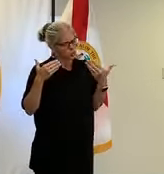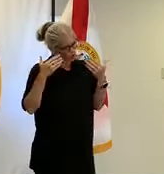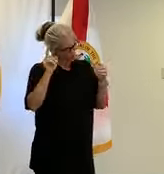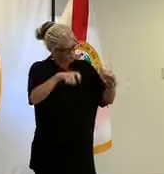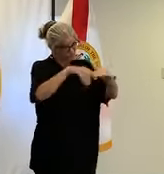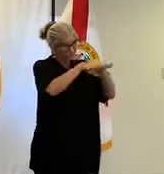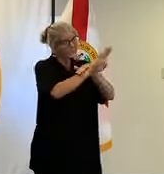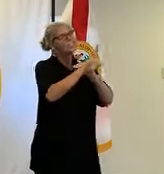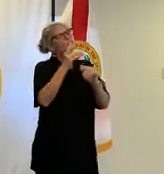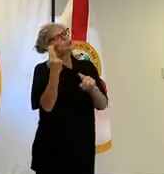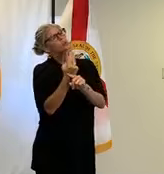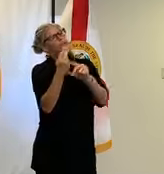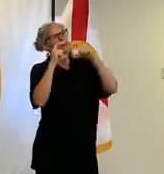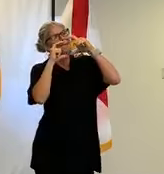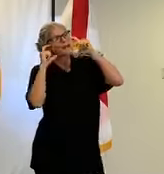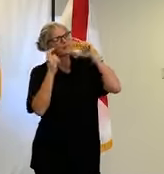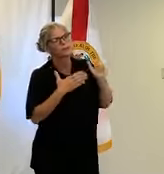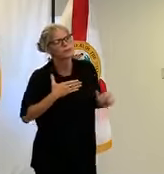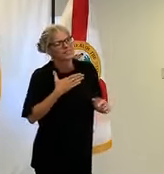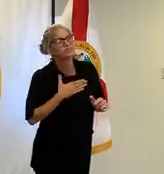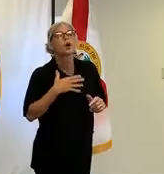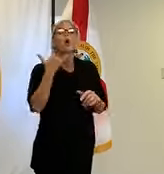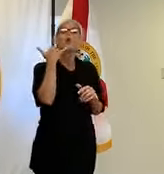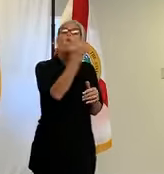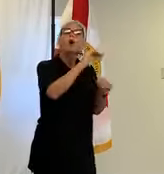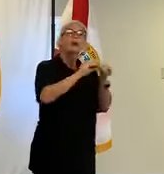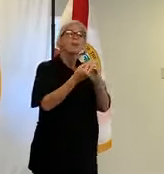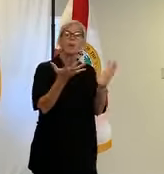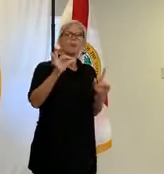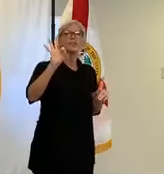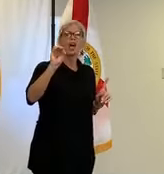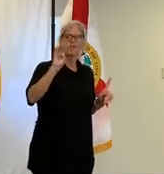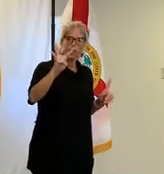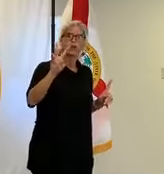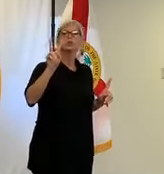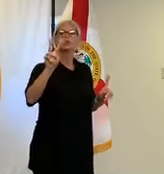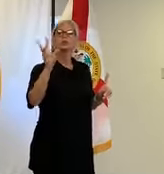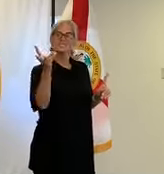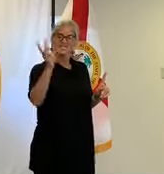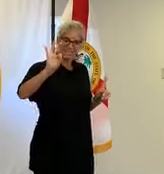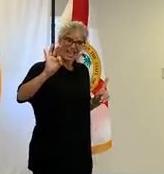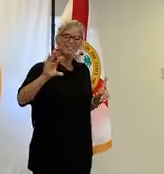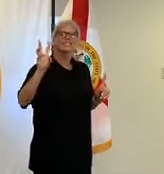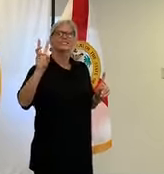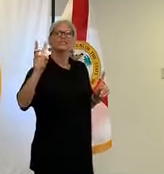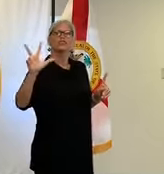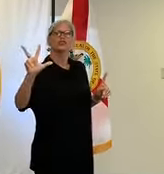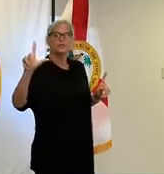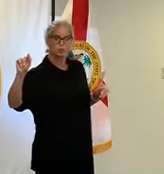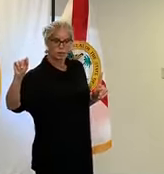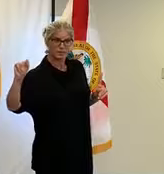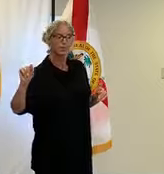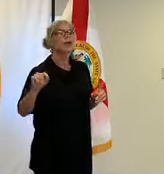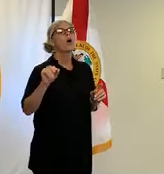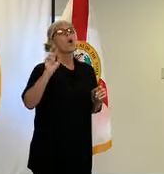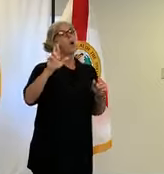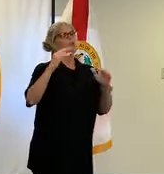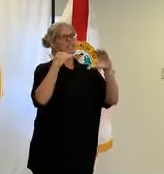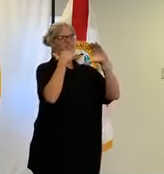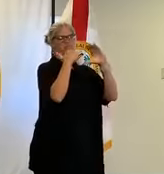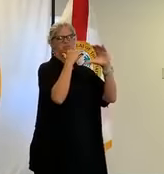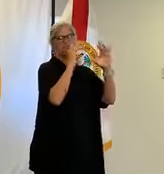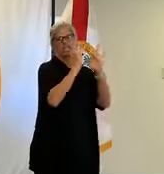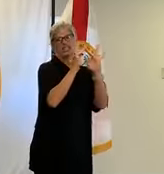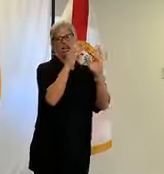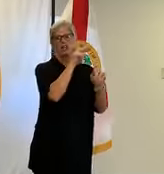reach the tax collector at 904-269-6320 or their website at claycountytax